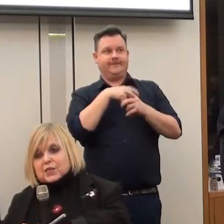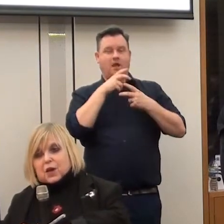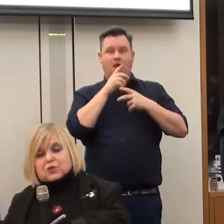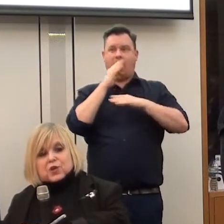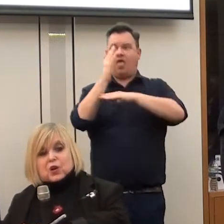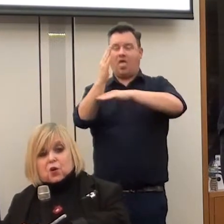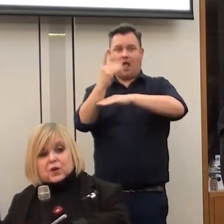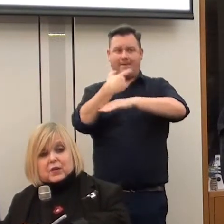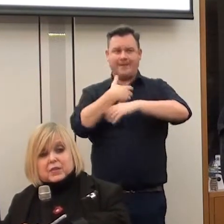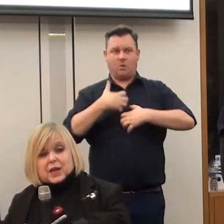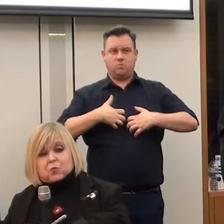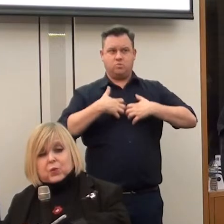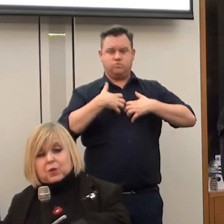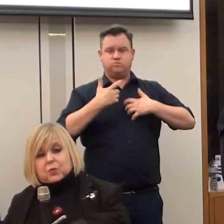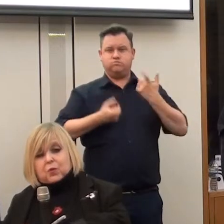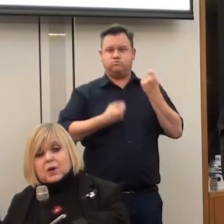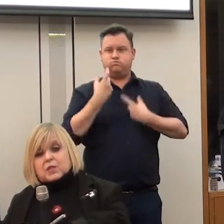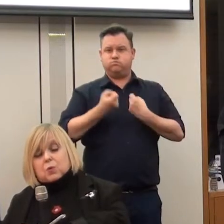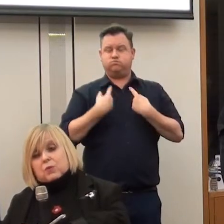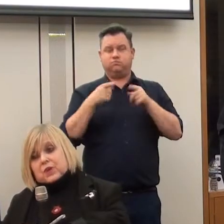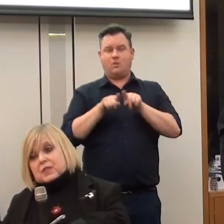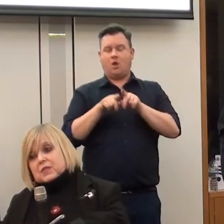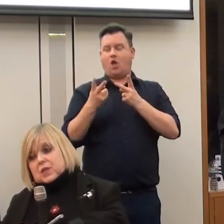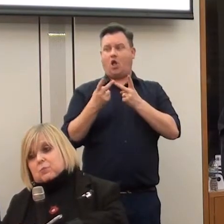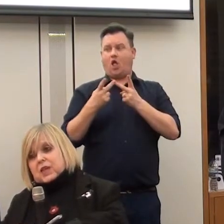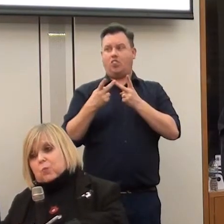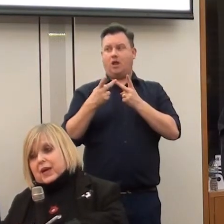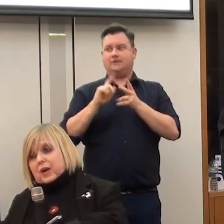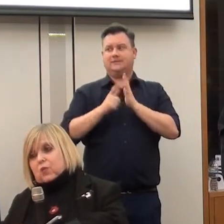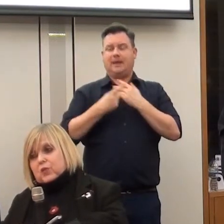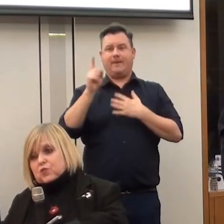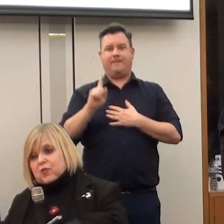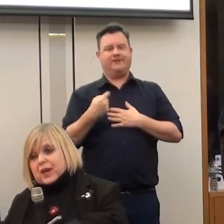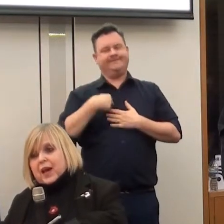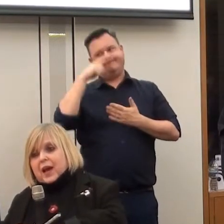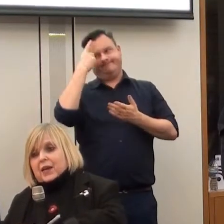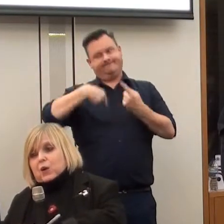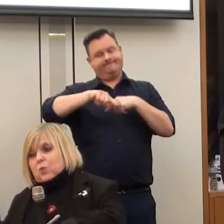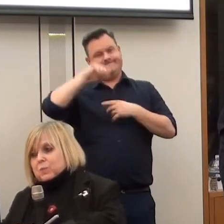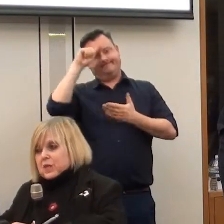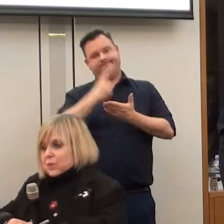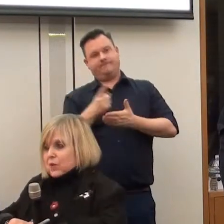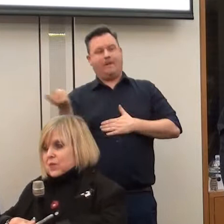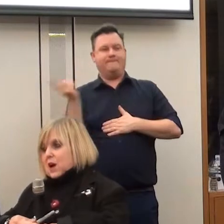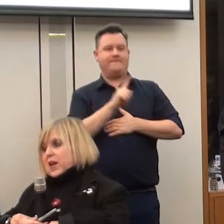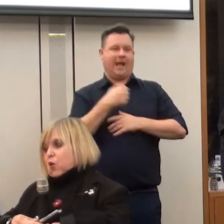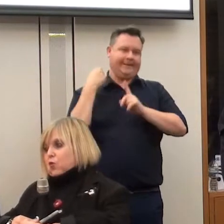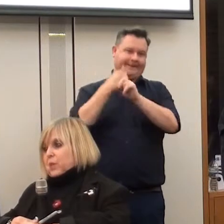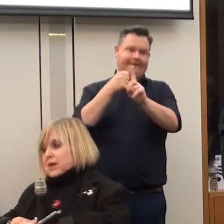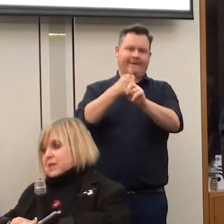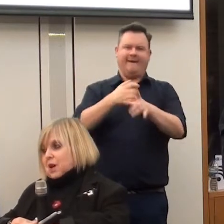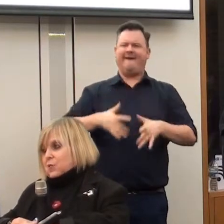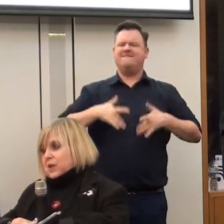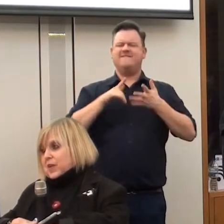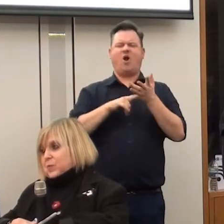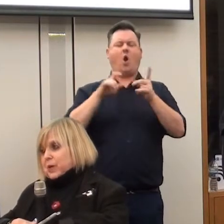And so do a lot of other disabled people. So we figured it's time to get back out on the street. And it always makes me feel slightly odd